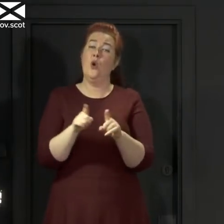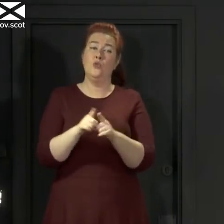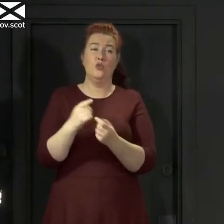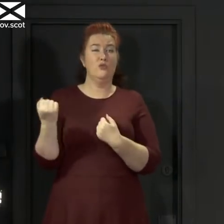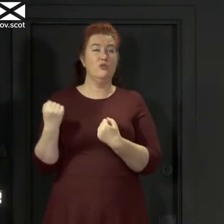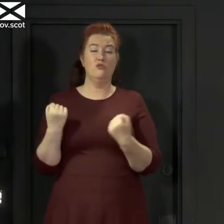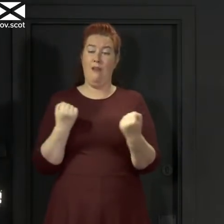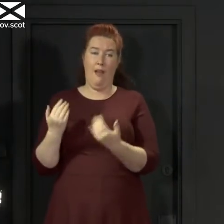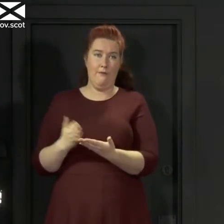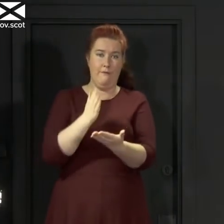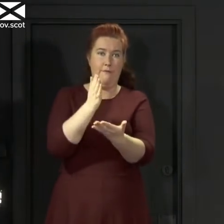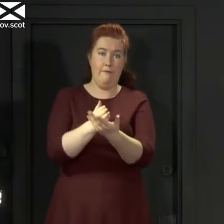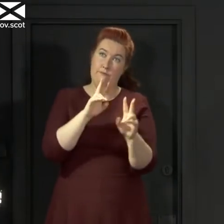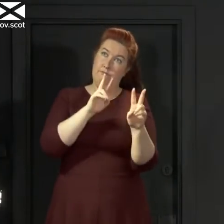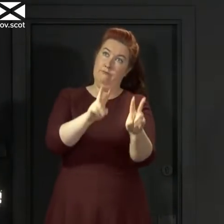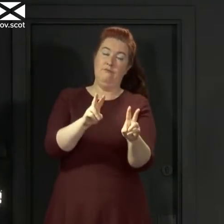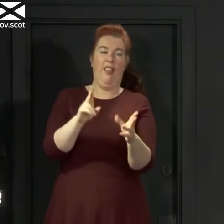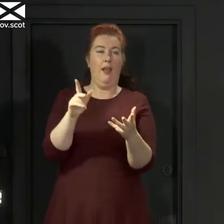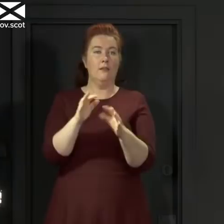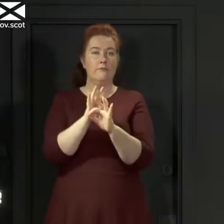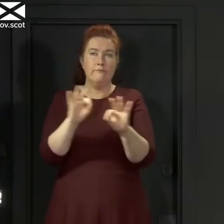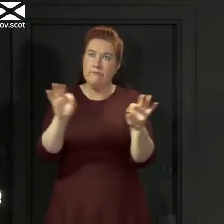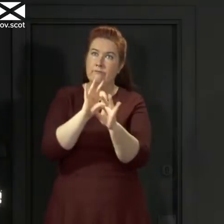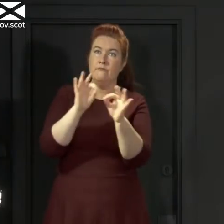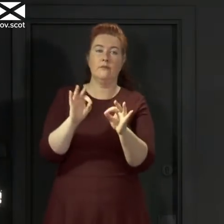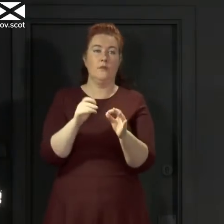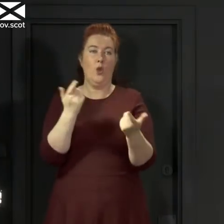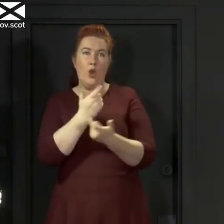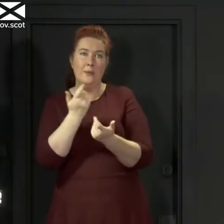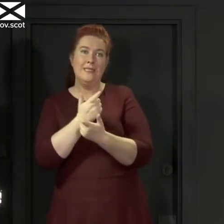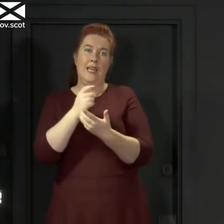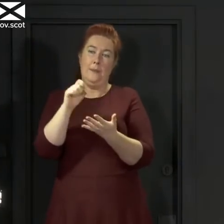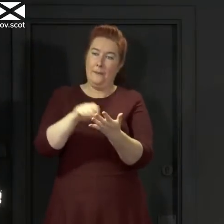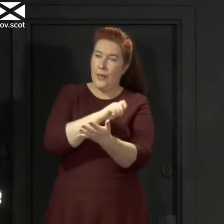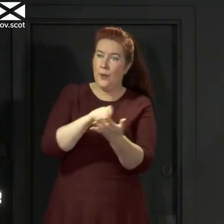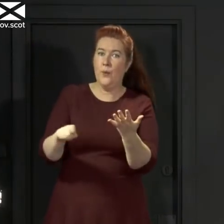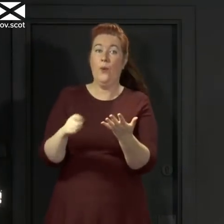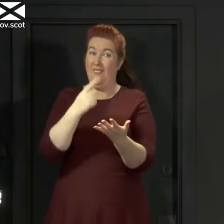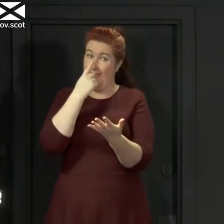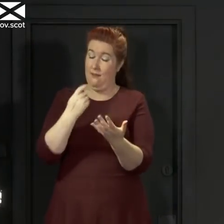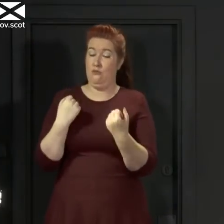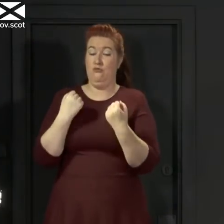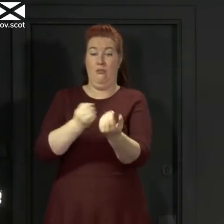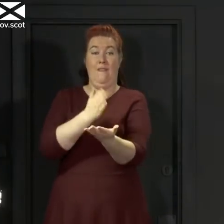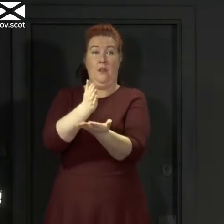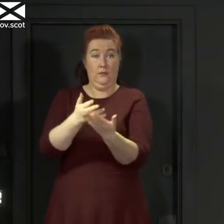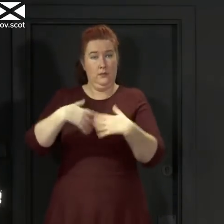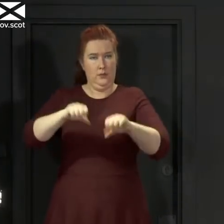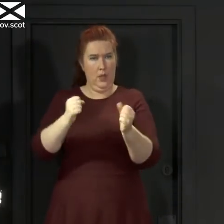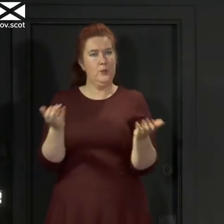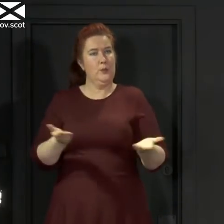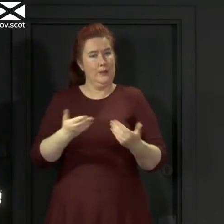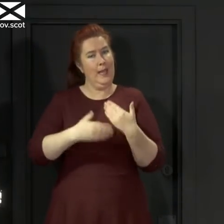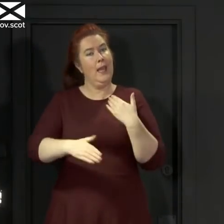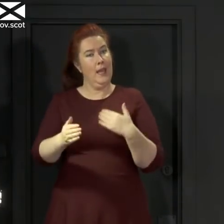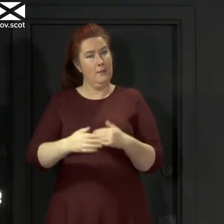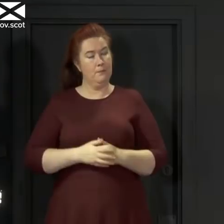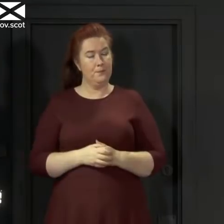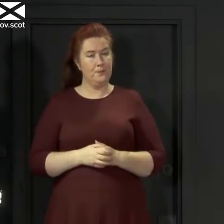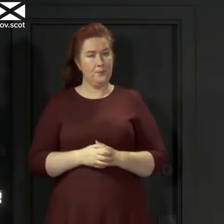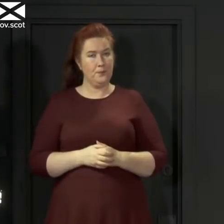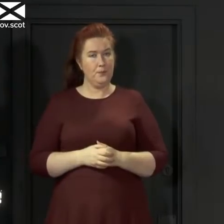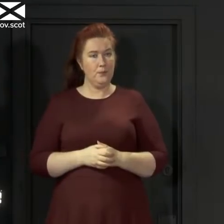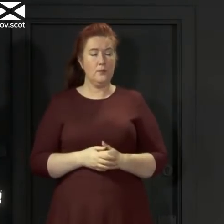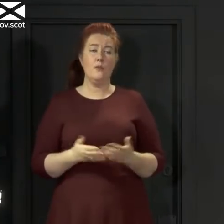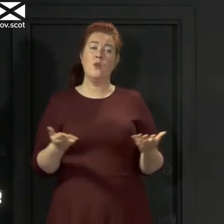comedy and theatre shows, concerts and bingo evenings can also start to take place from today. Today's steps